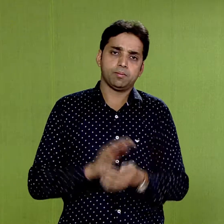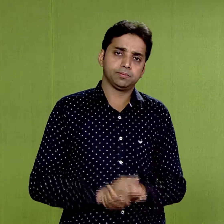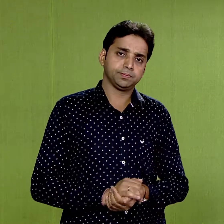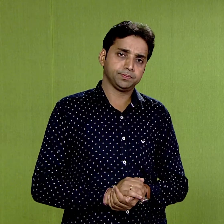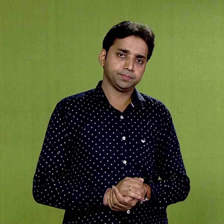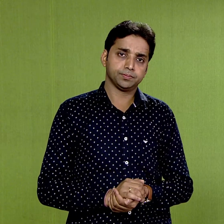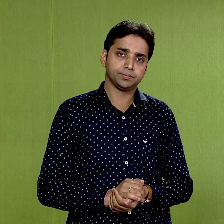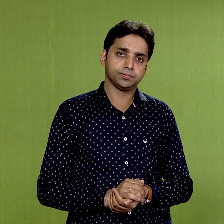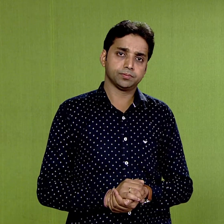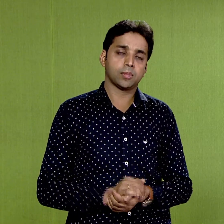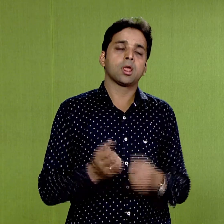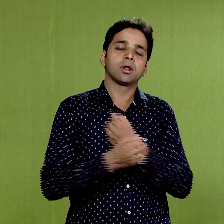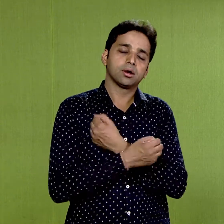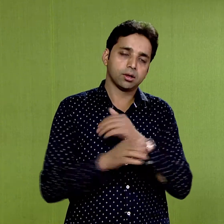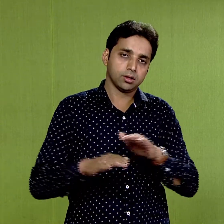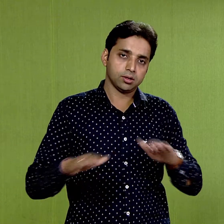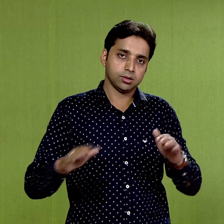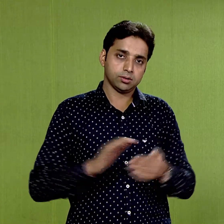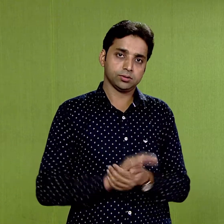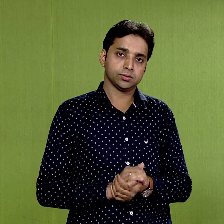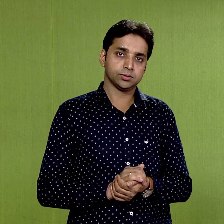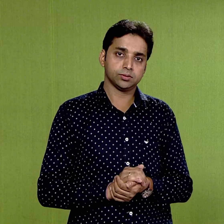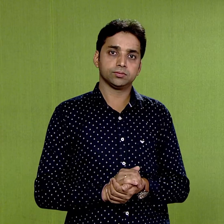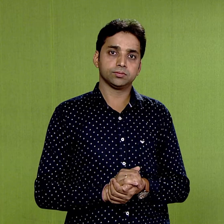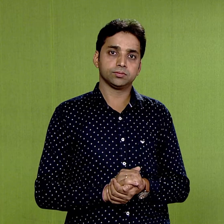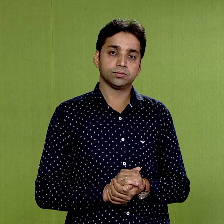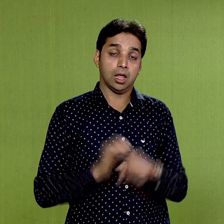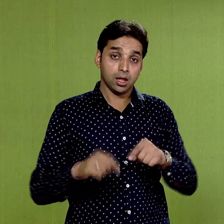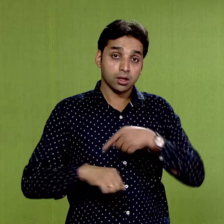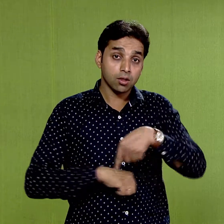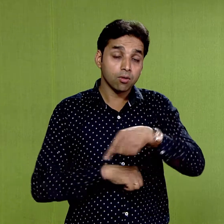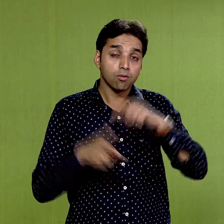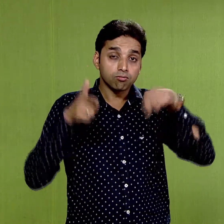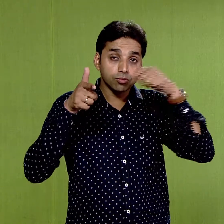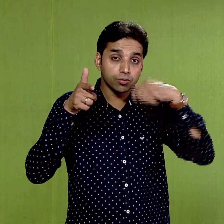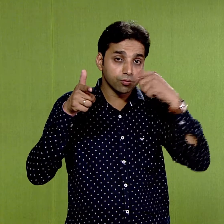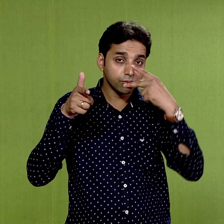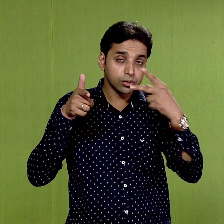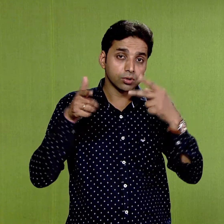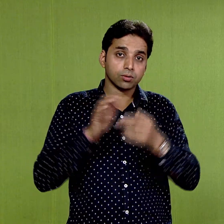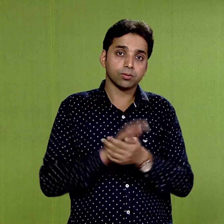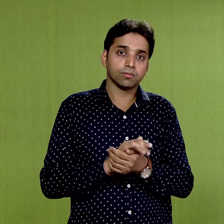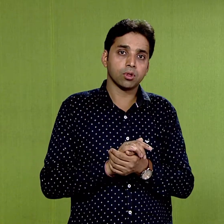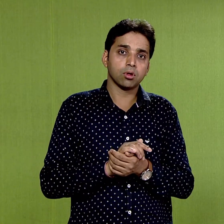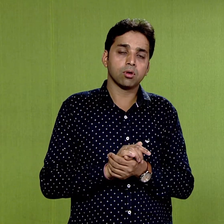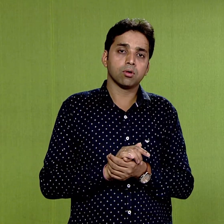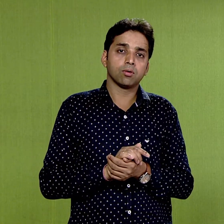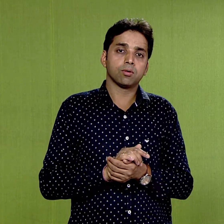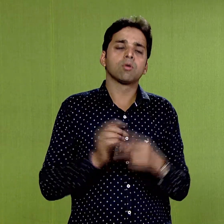Dear learners, in this video, we learned